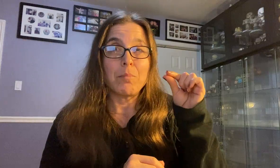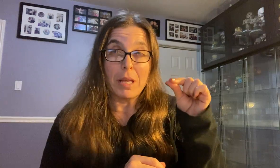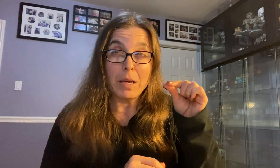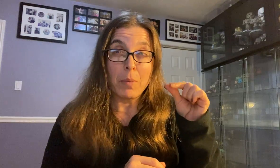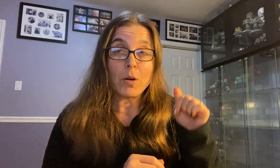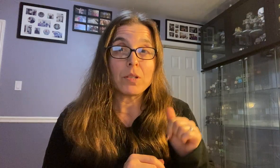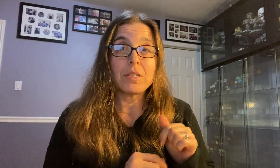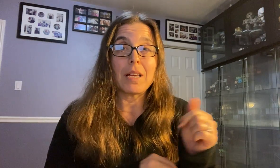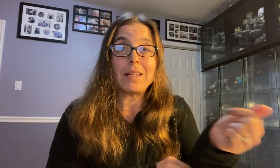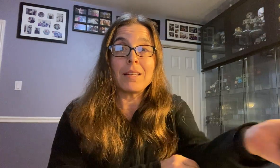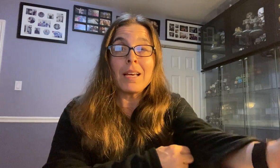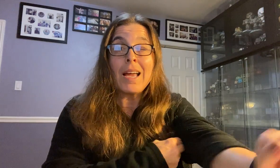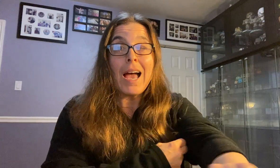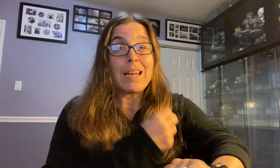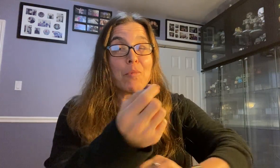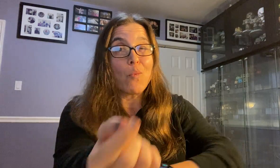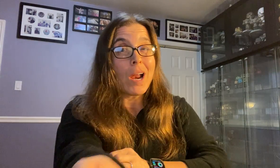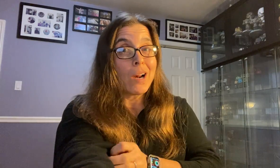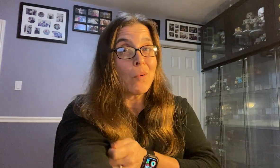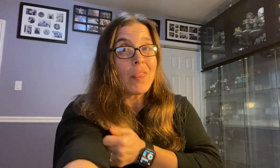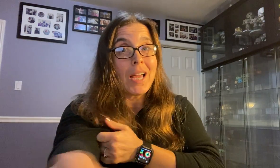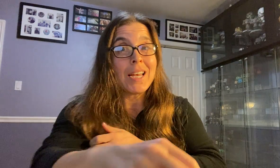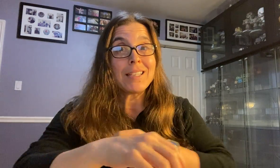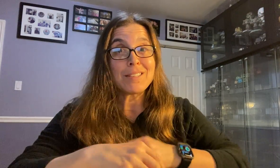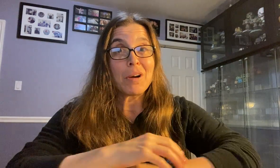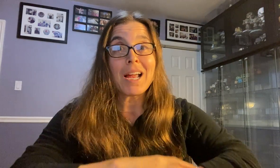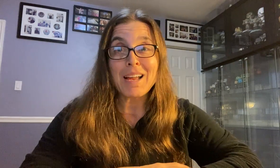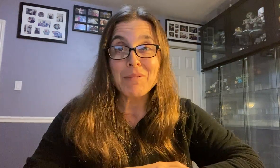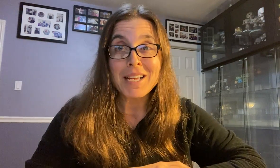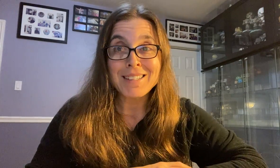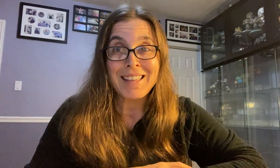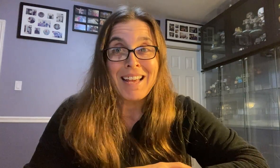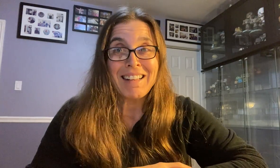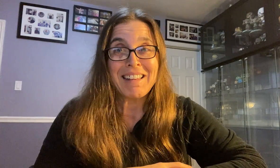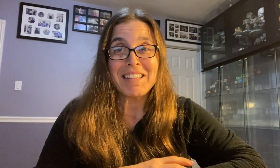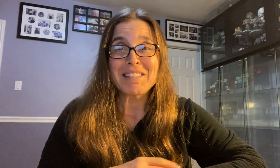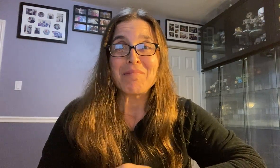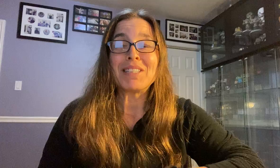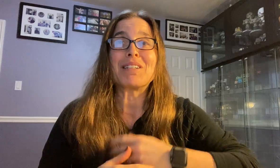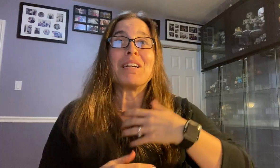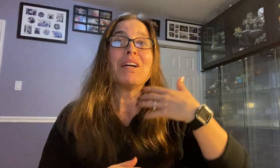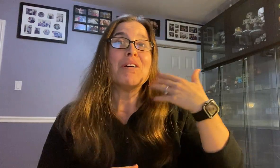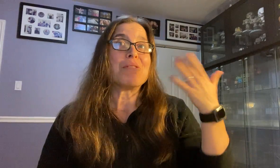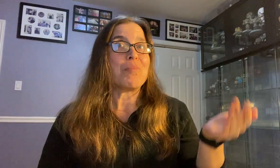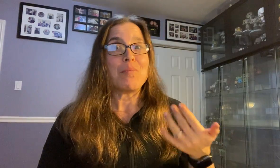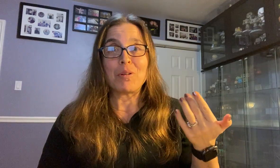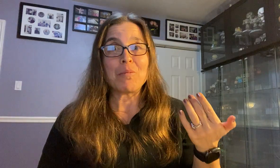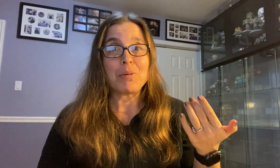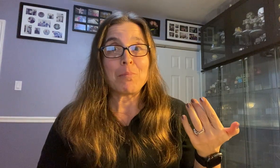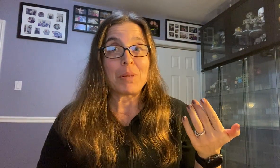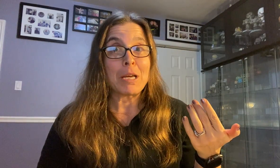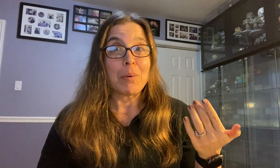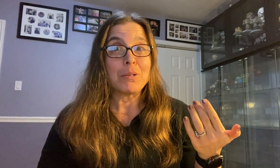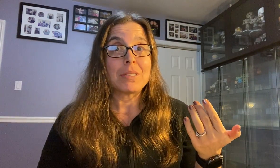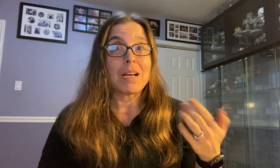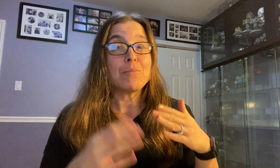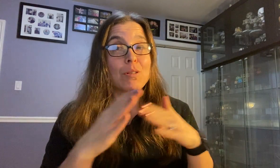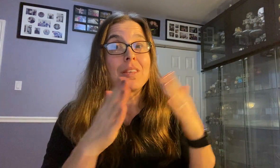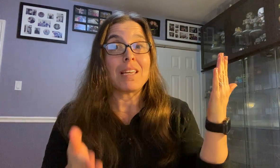blank posts. And I'm aware of what that is. I ran into that last semester. So people put blank posts up so that they